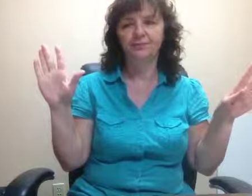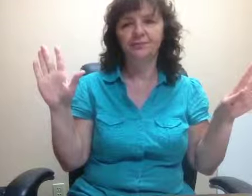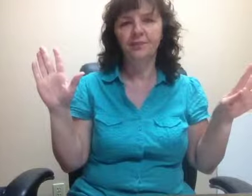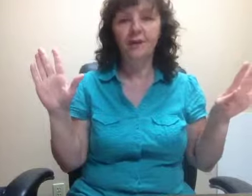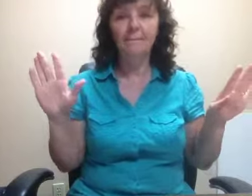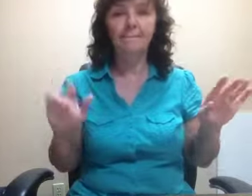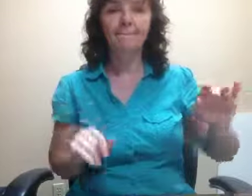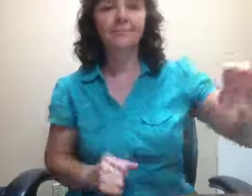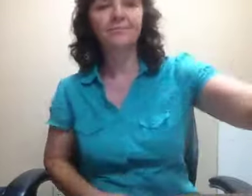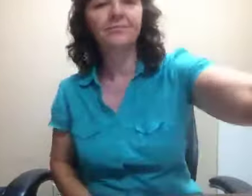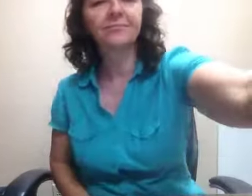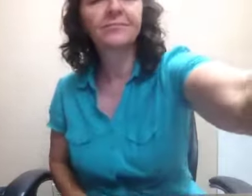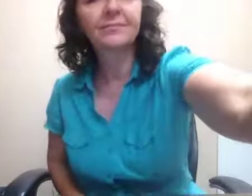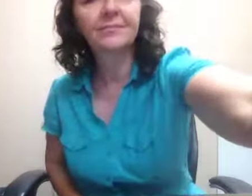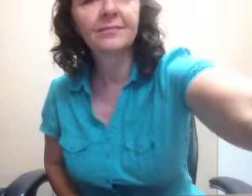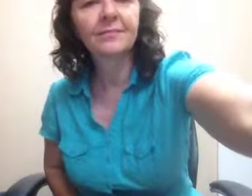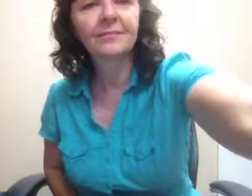Selfish Ignore. Finish. Selfish.